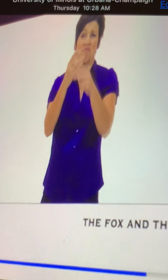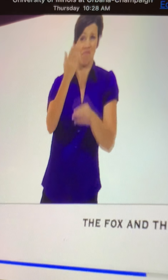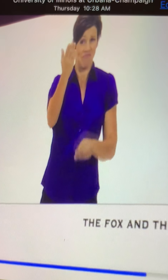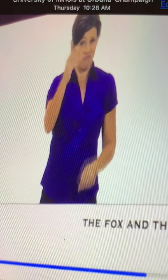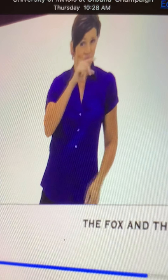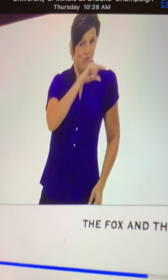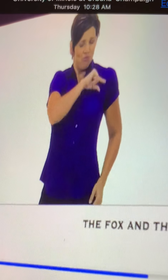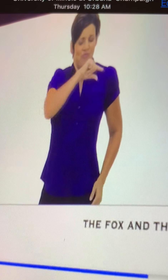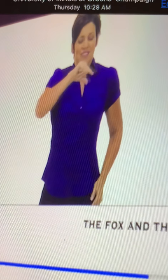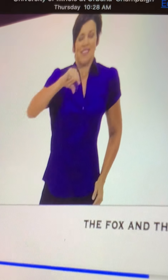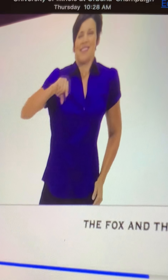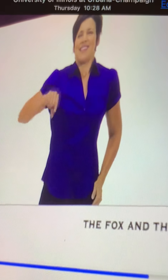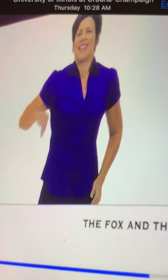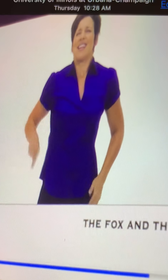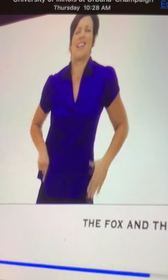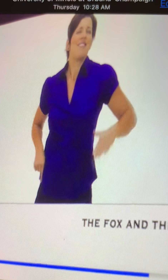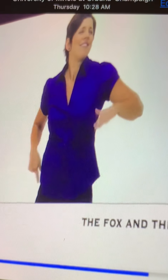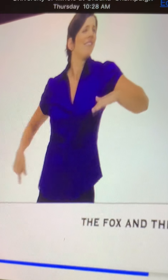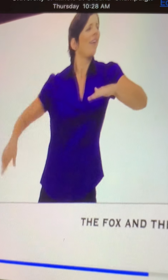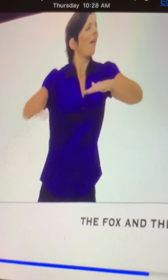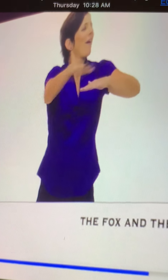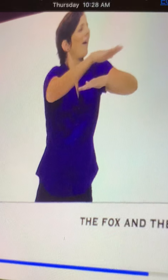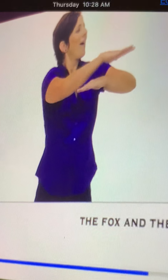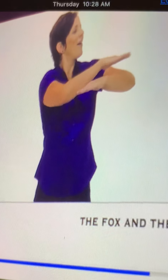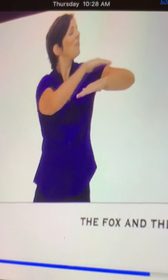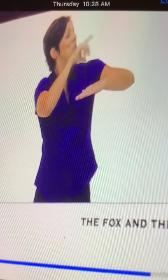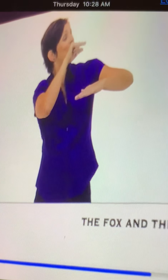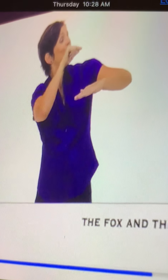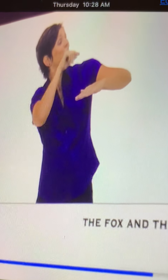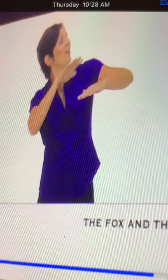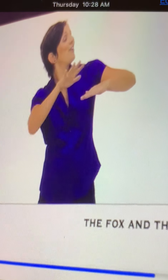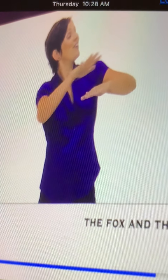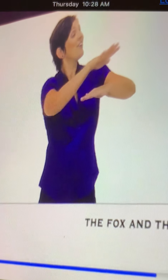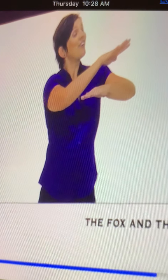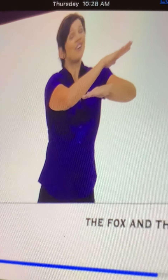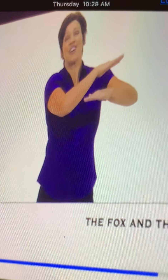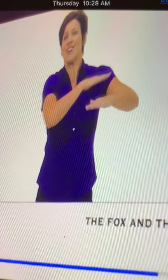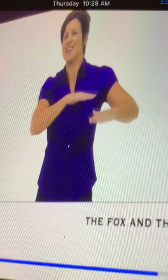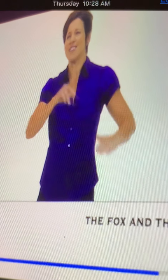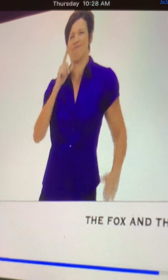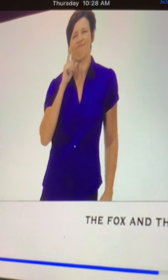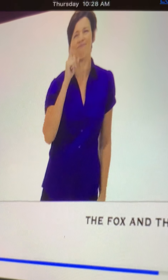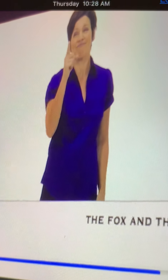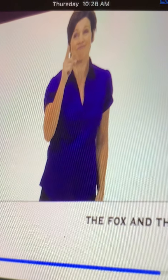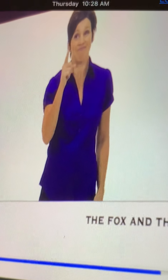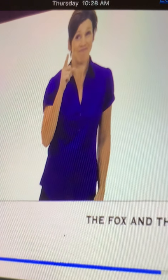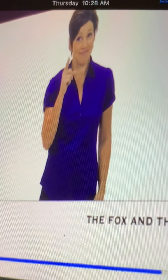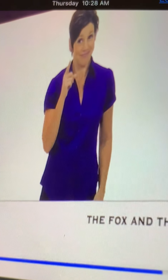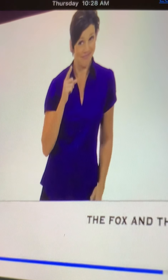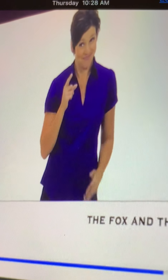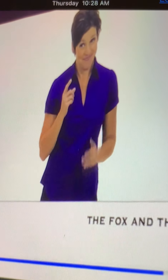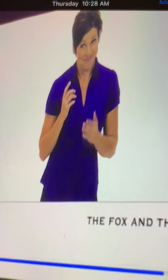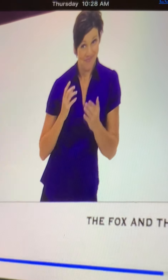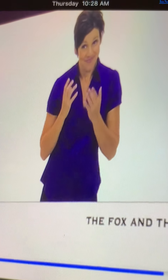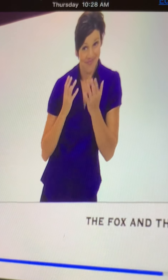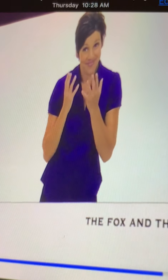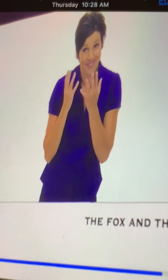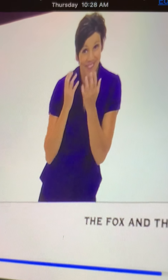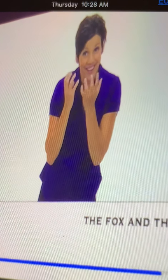Honestly, if you are someone who is literally always in the enemy's faces, yes, absolutely, this thing shreds up close. But if you do have a more